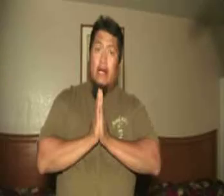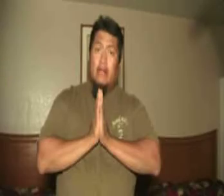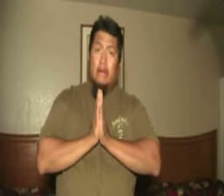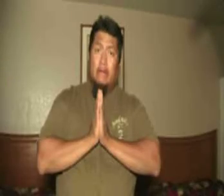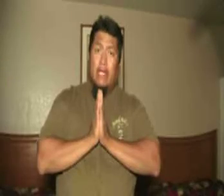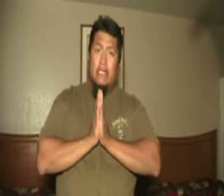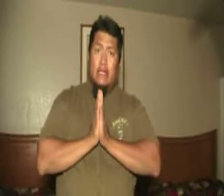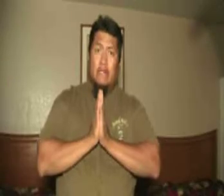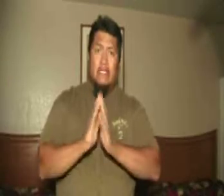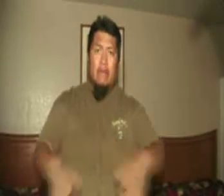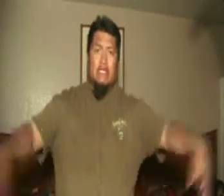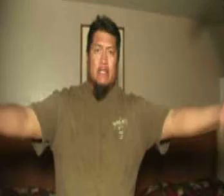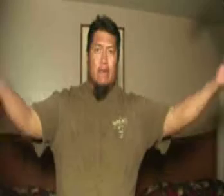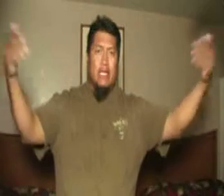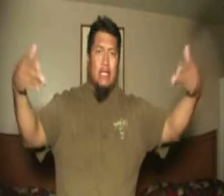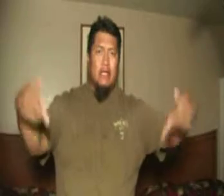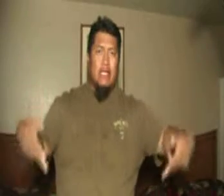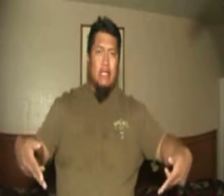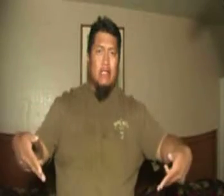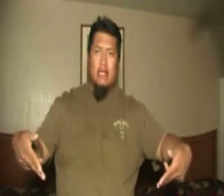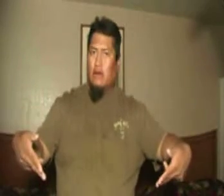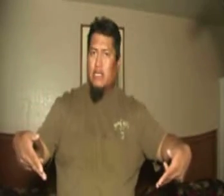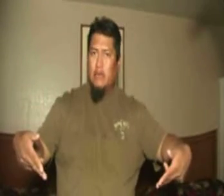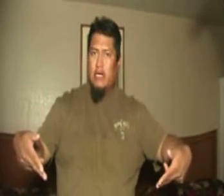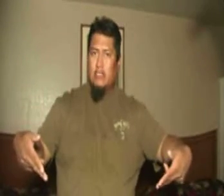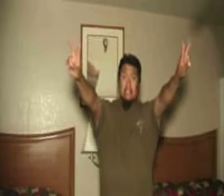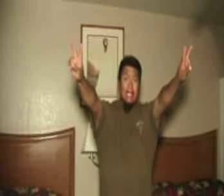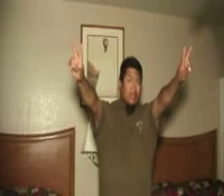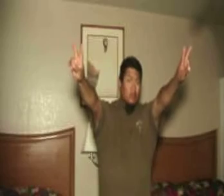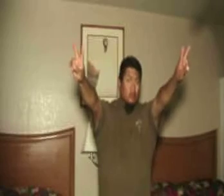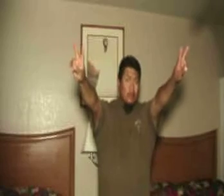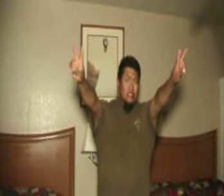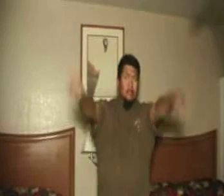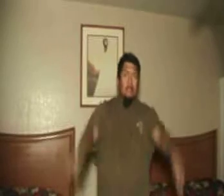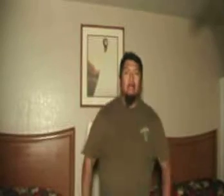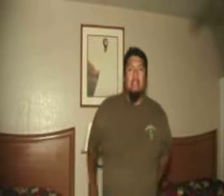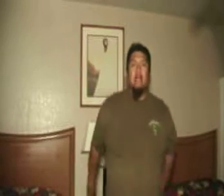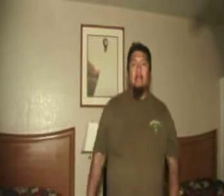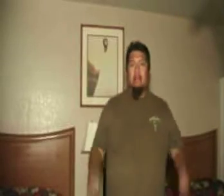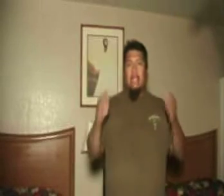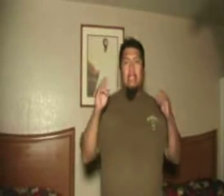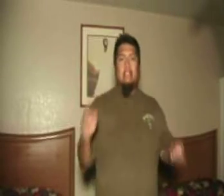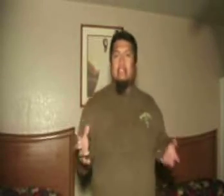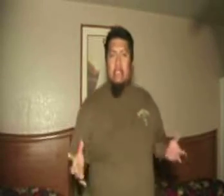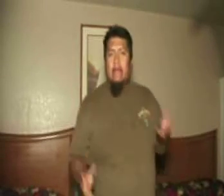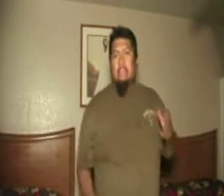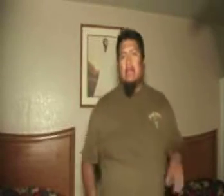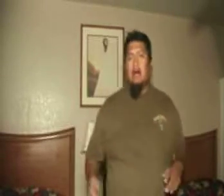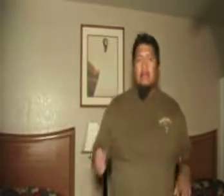and all the information of this can be seen right here in the crotch box the second webisode that I'll be talking about today it's a series it's called